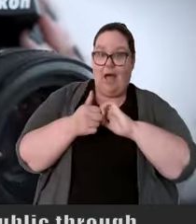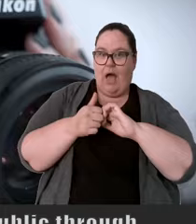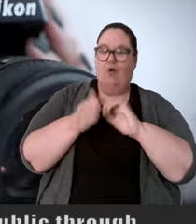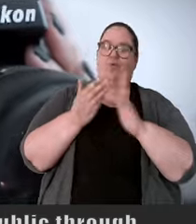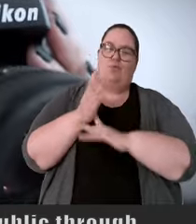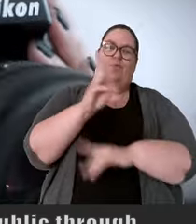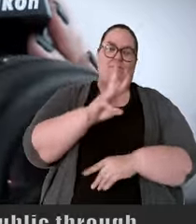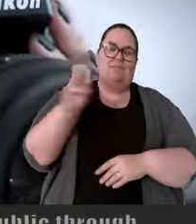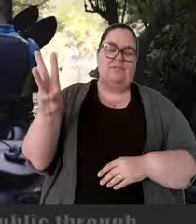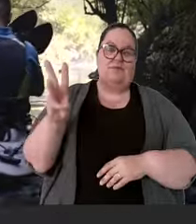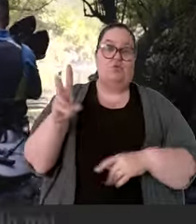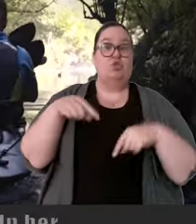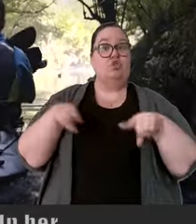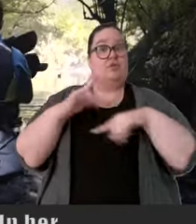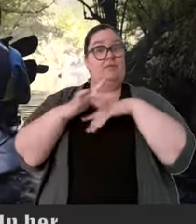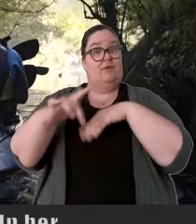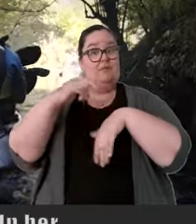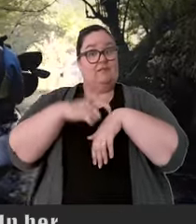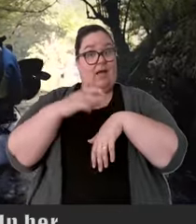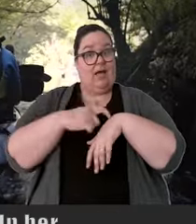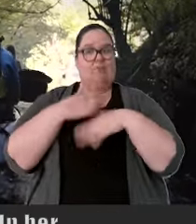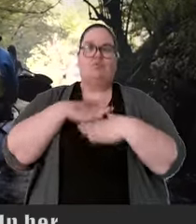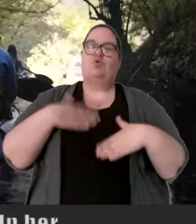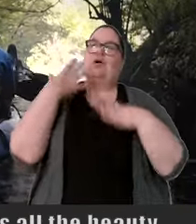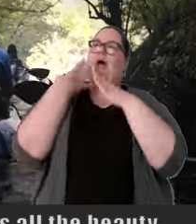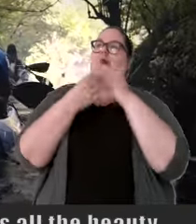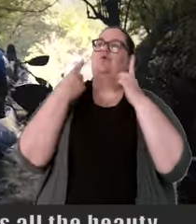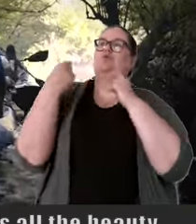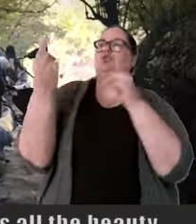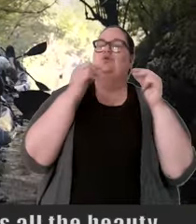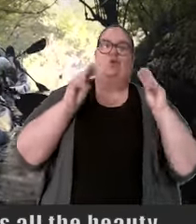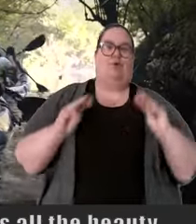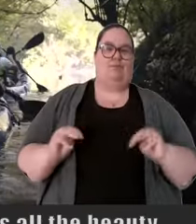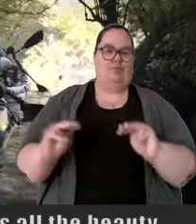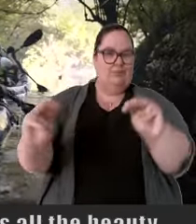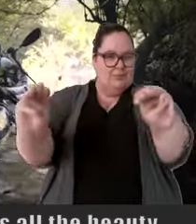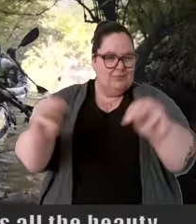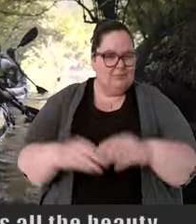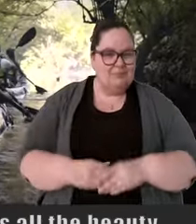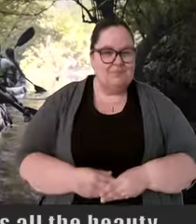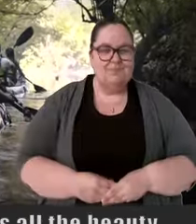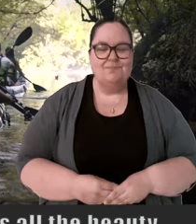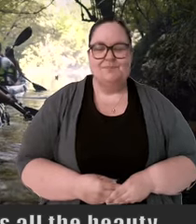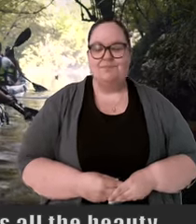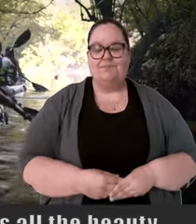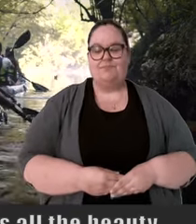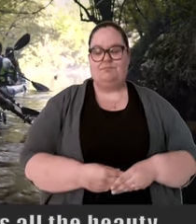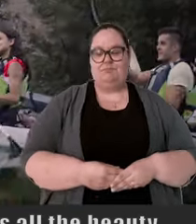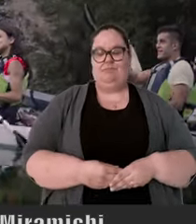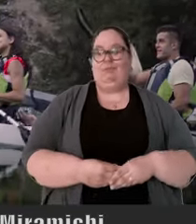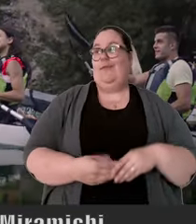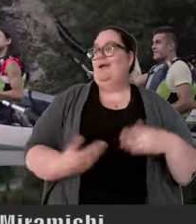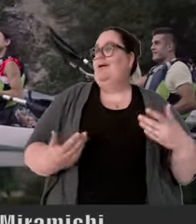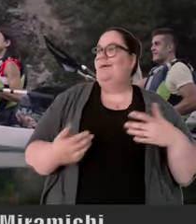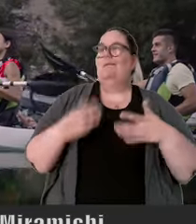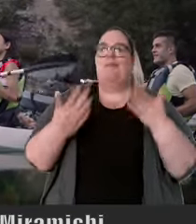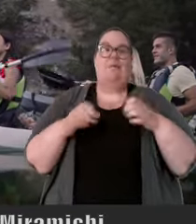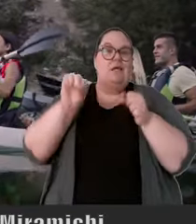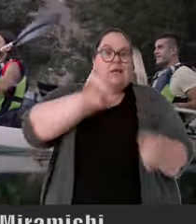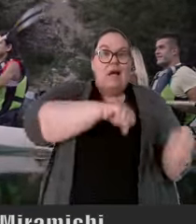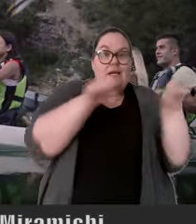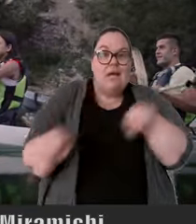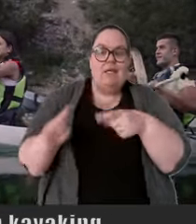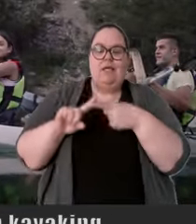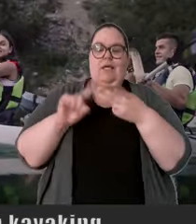public through her website. In her spare time, she enjoys all the beauty and nature experiences that Miramichi